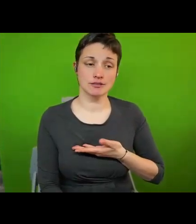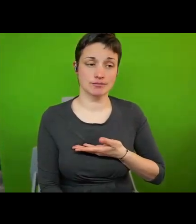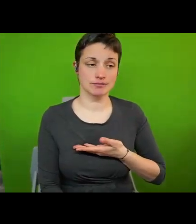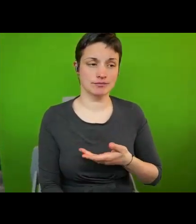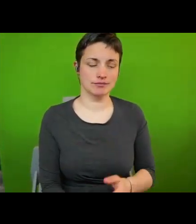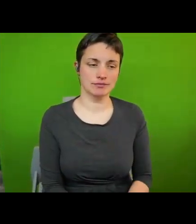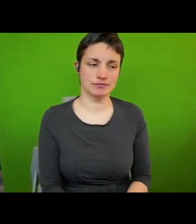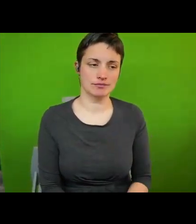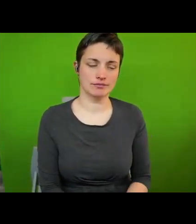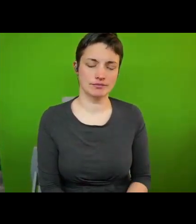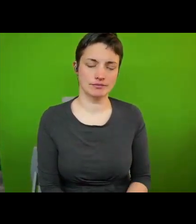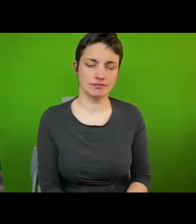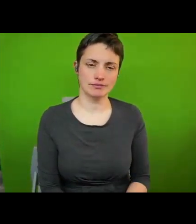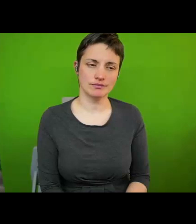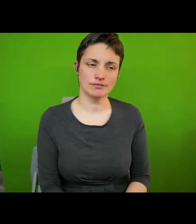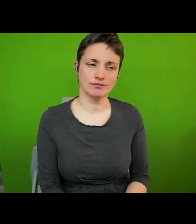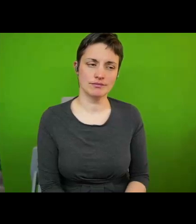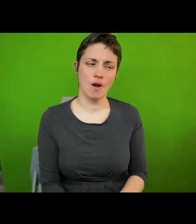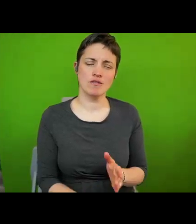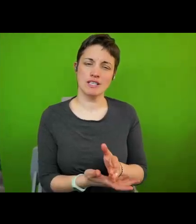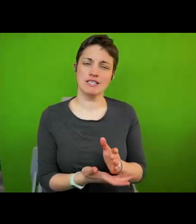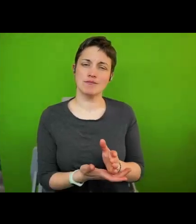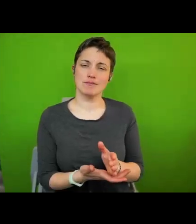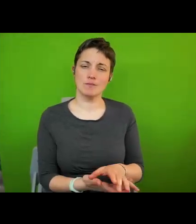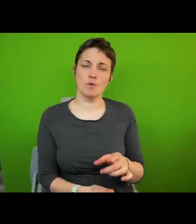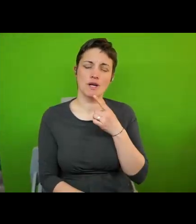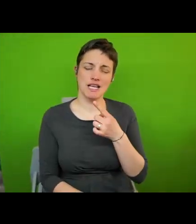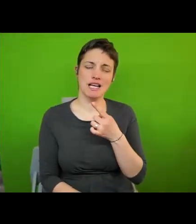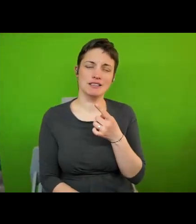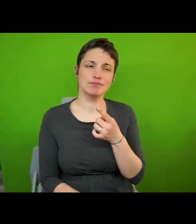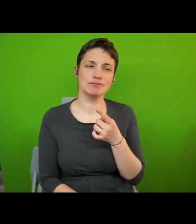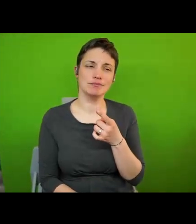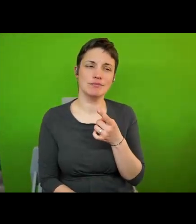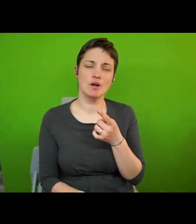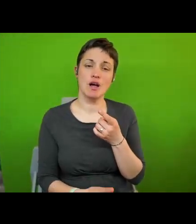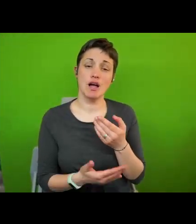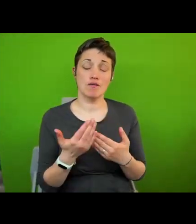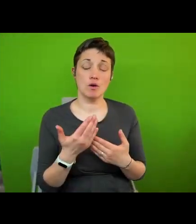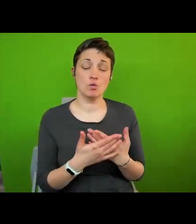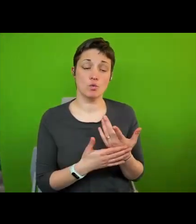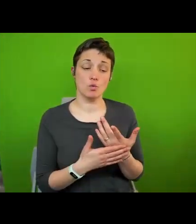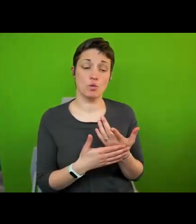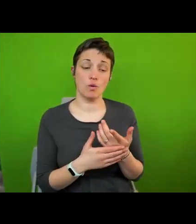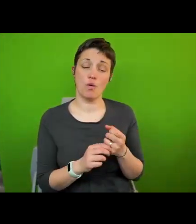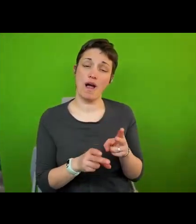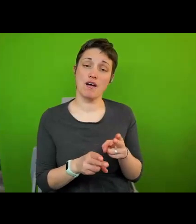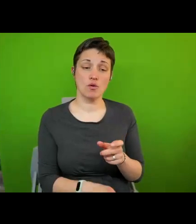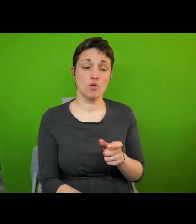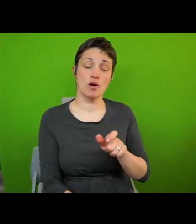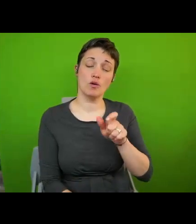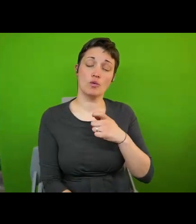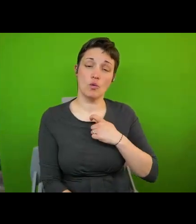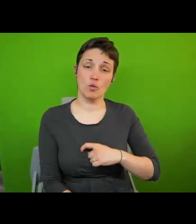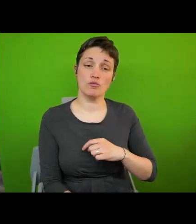i would go as far as to say that with this a new kind of human rights defender has actually entered the stage